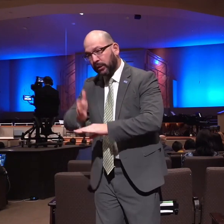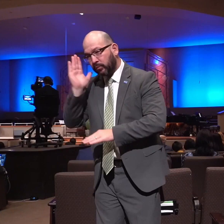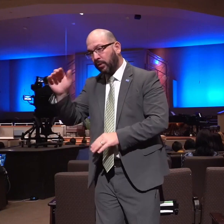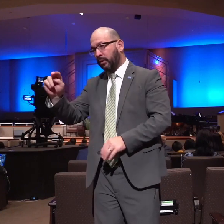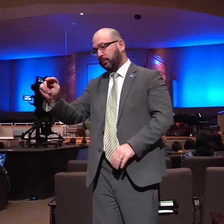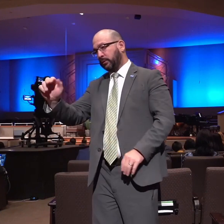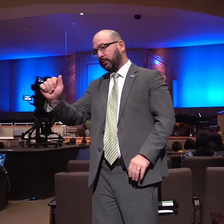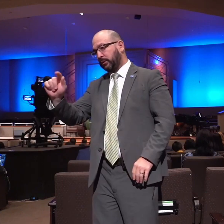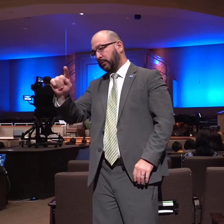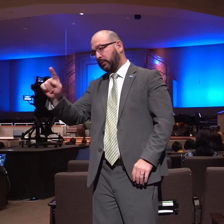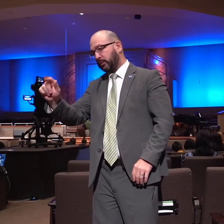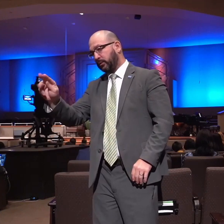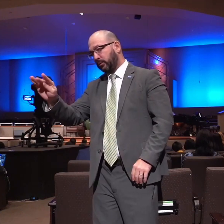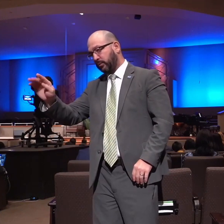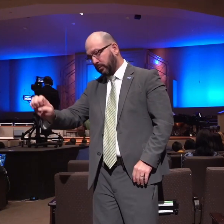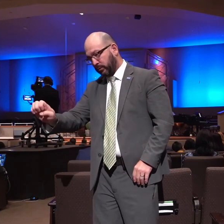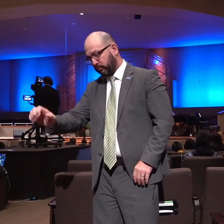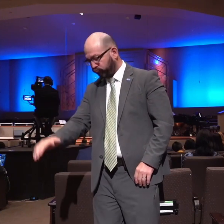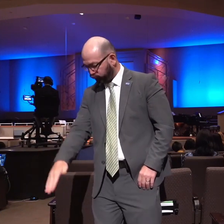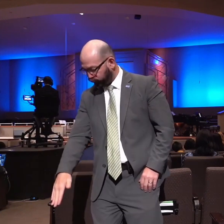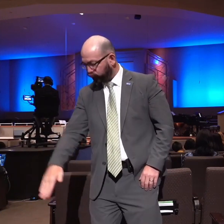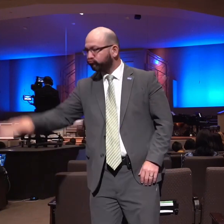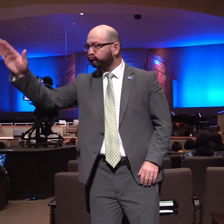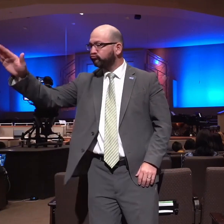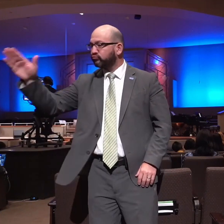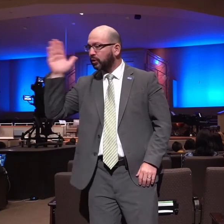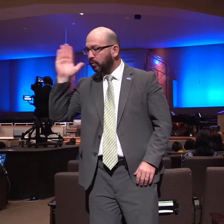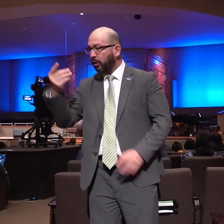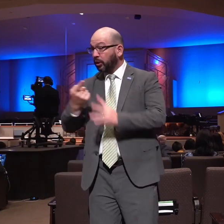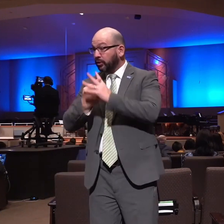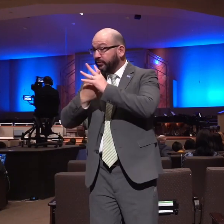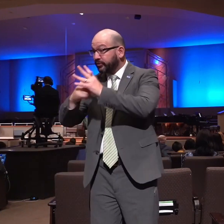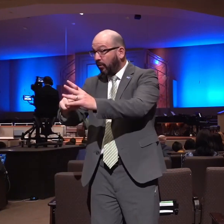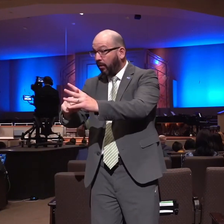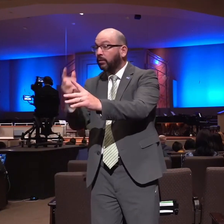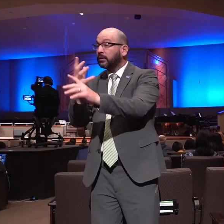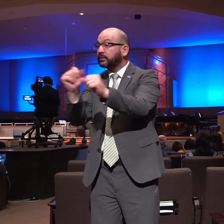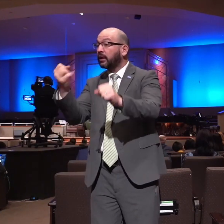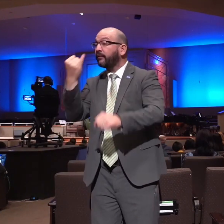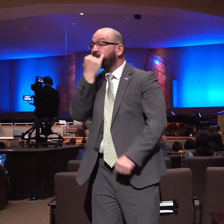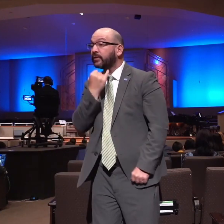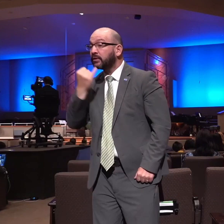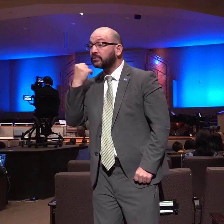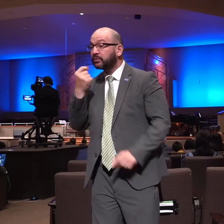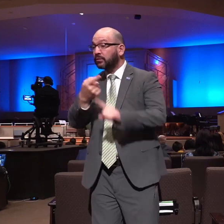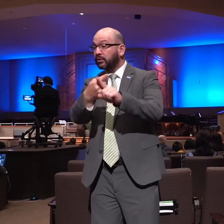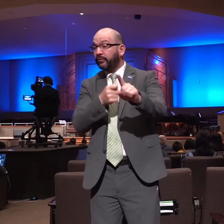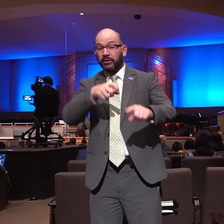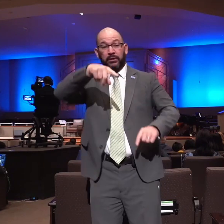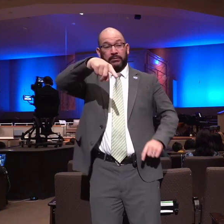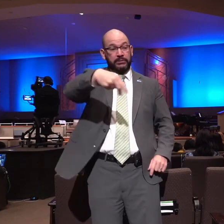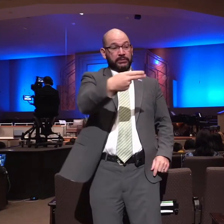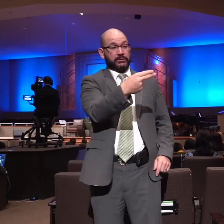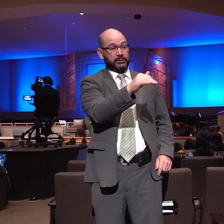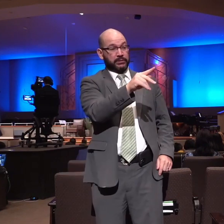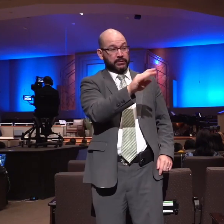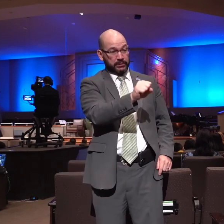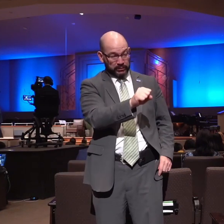and he shall begin to deliver Israel out of the hand of the Philistines so God's purpose